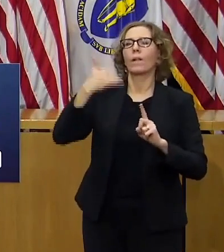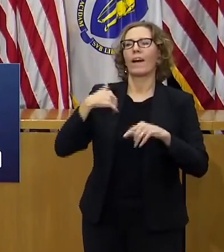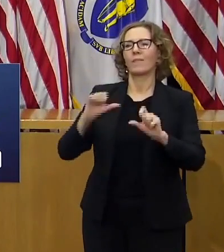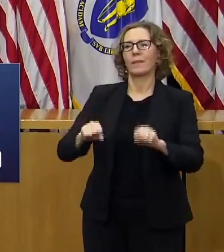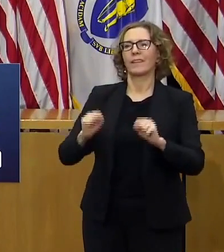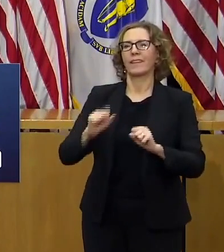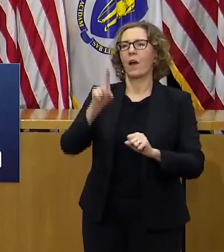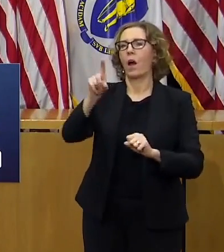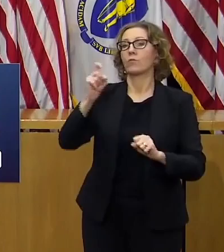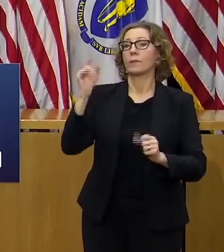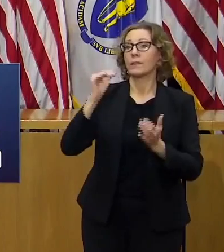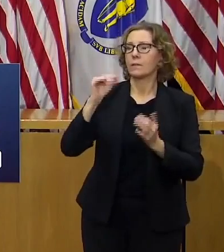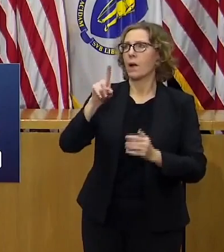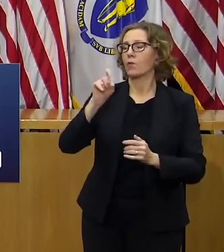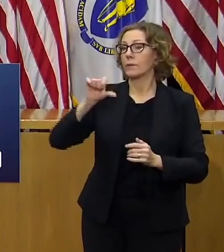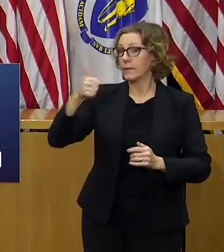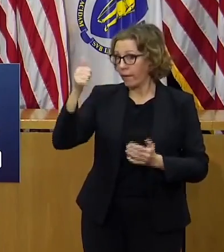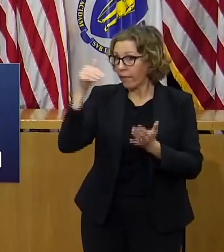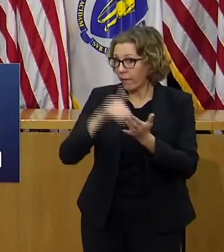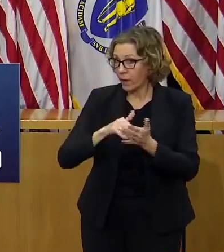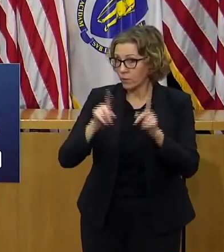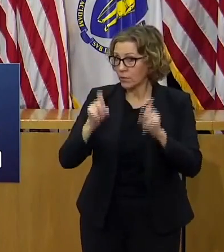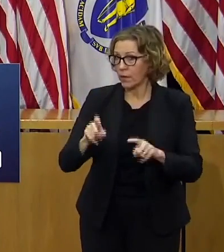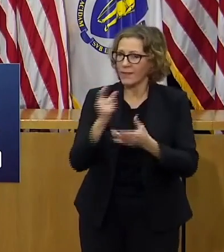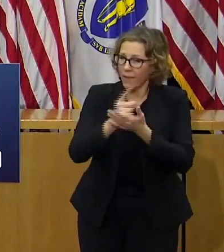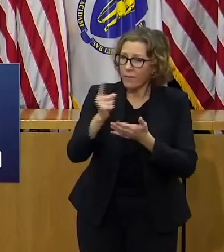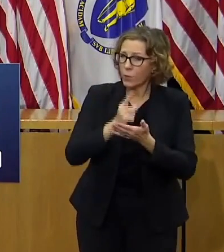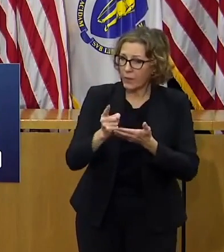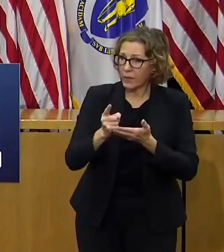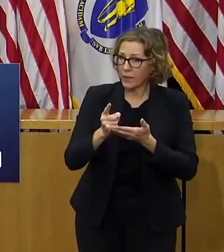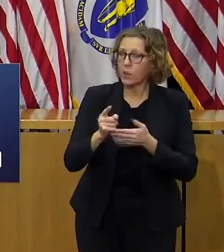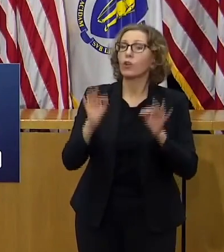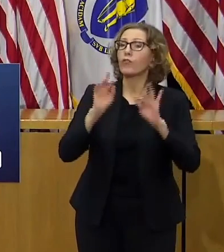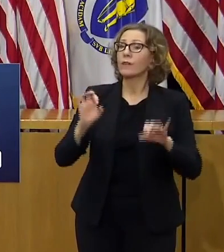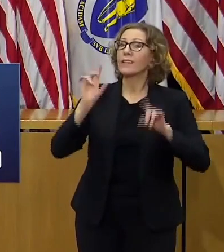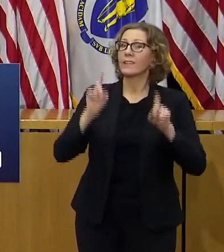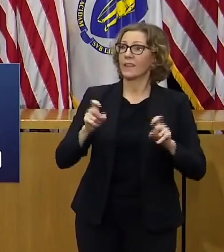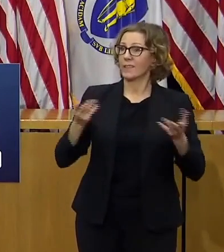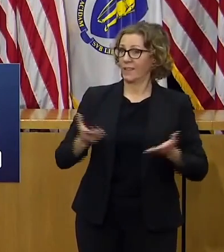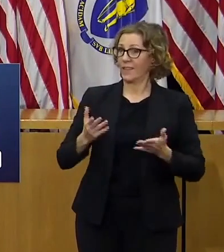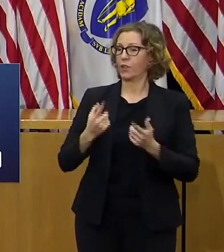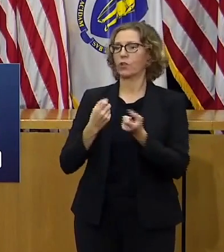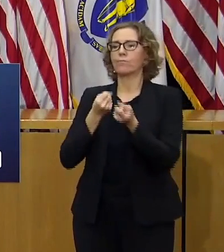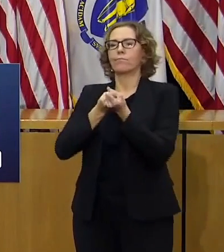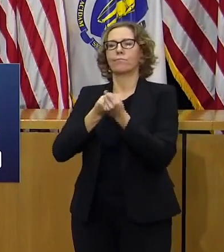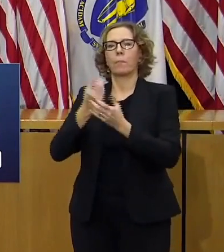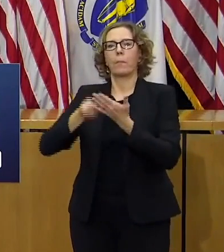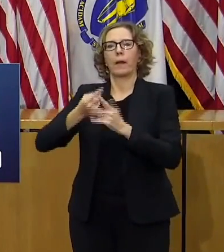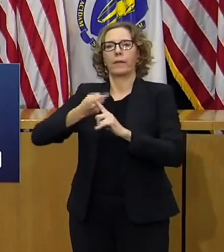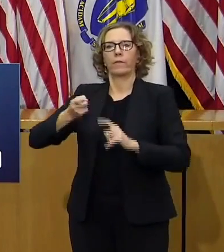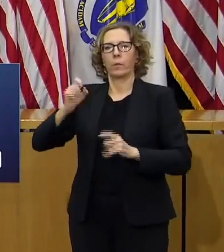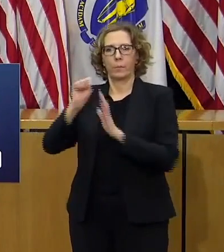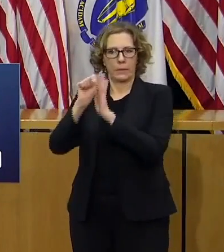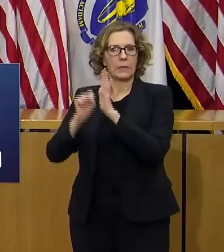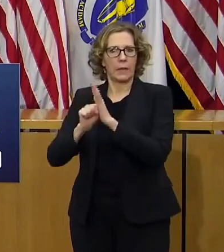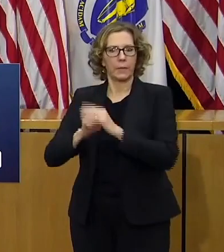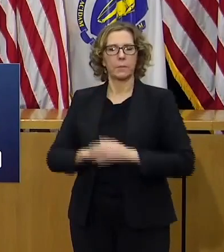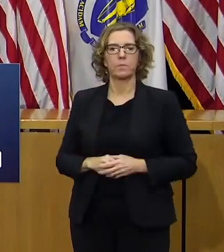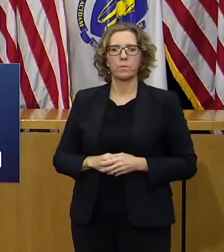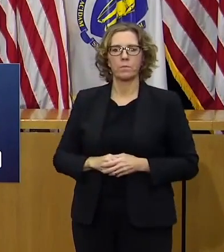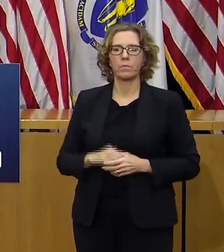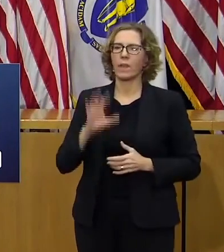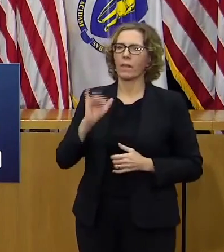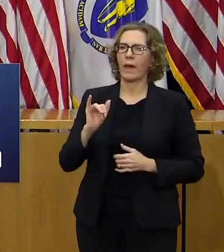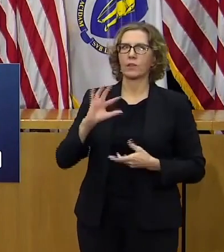tests a week through free testing sites that are sponsored by the Commonwealth which represents 50% increase for state